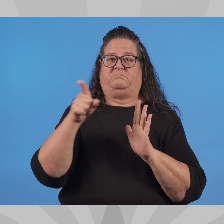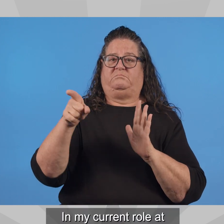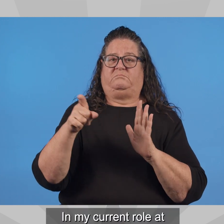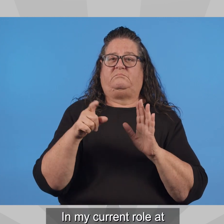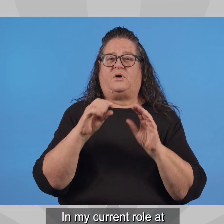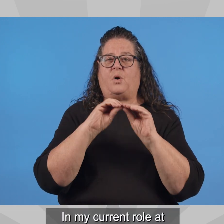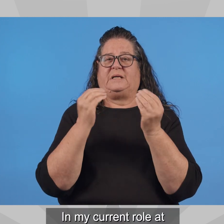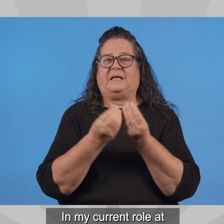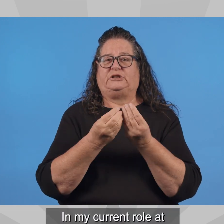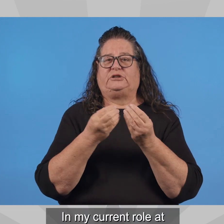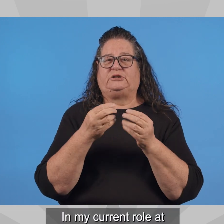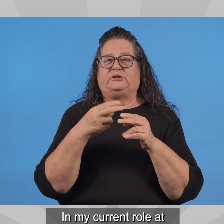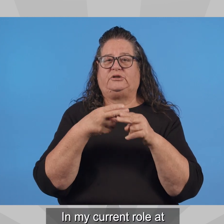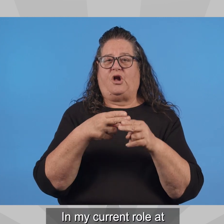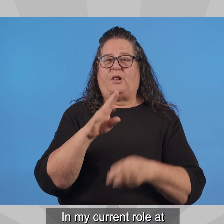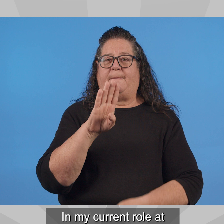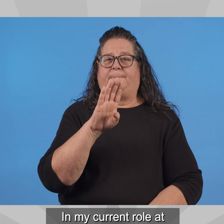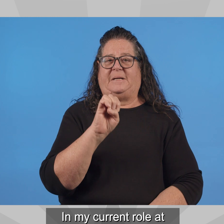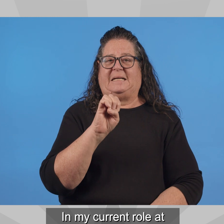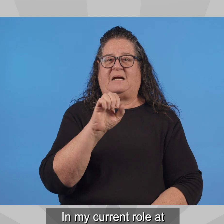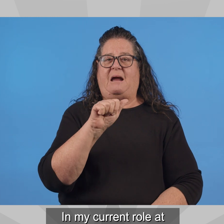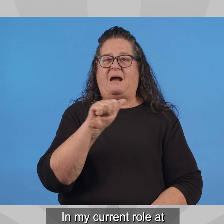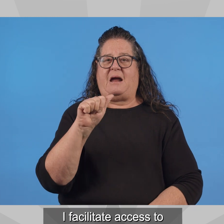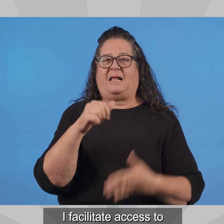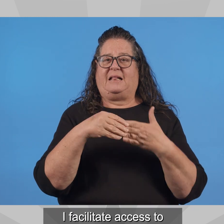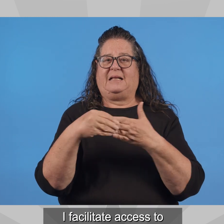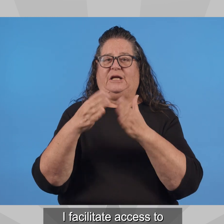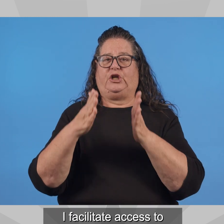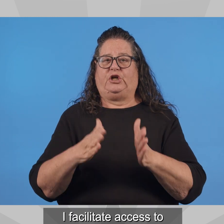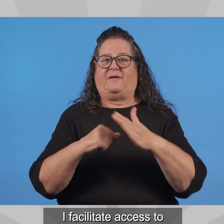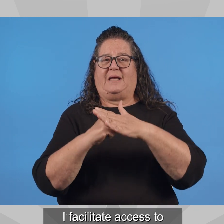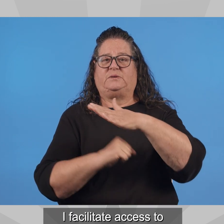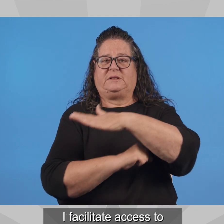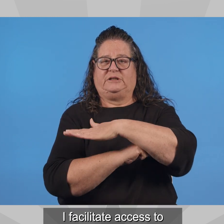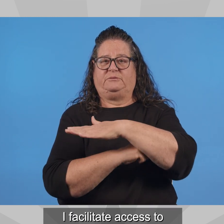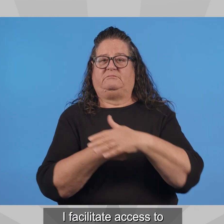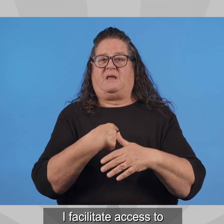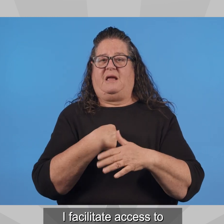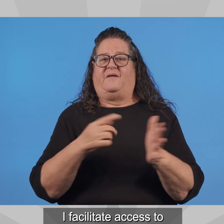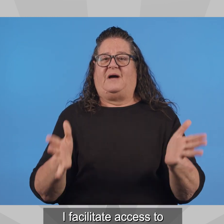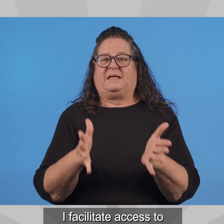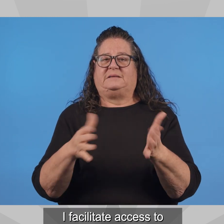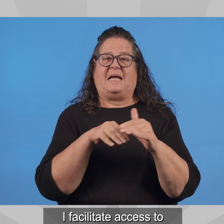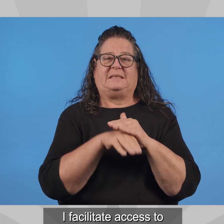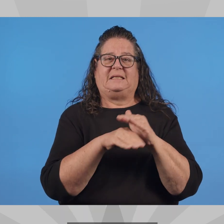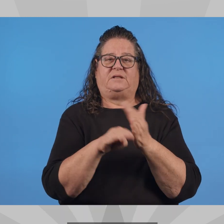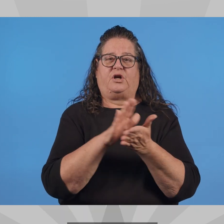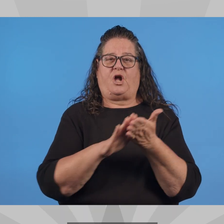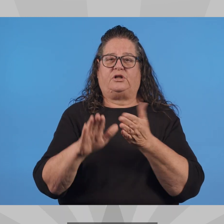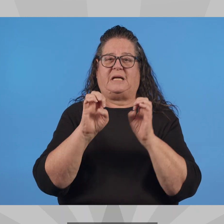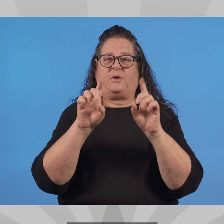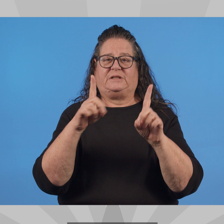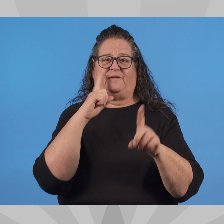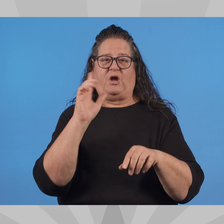In my current role at Be a Leader Foundation, I facilitate access to post-secondary education for